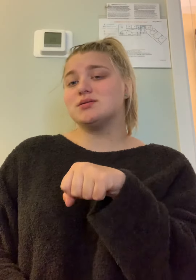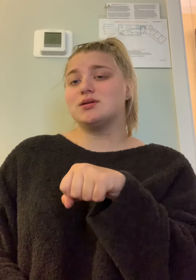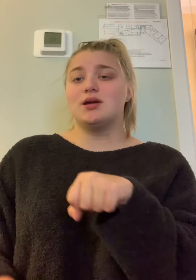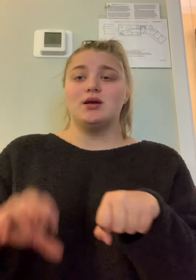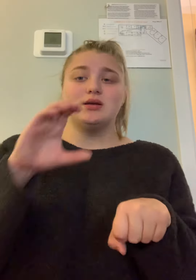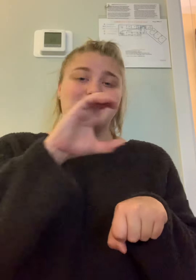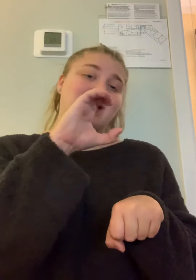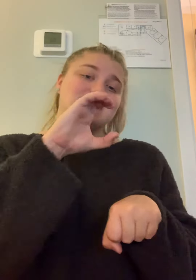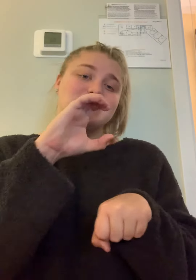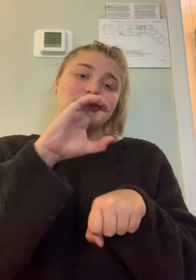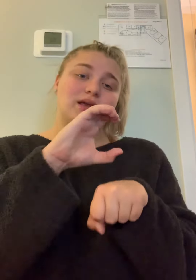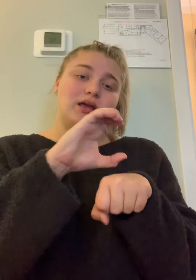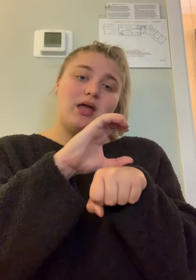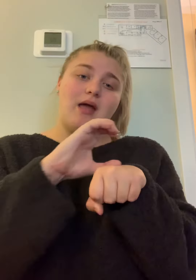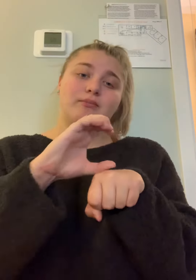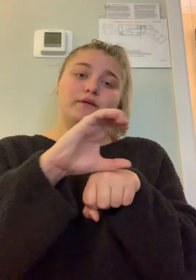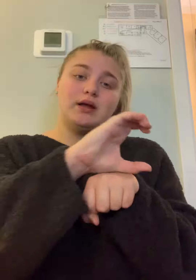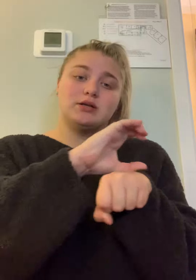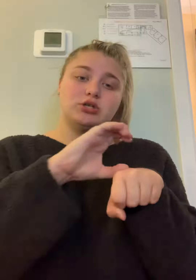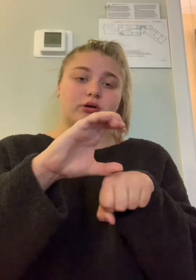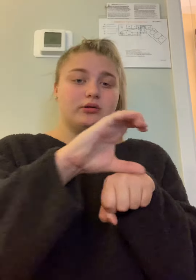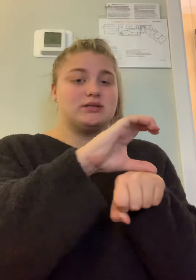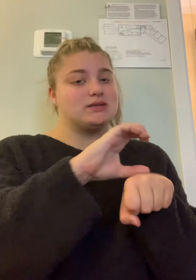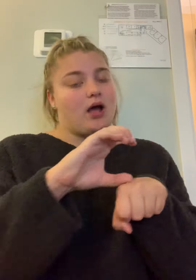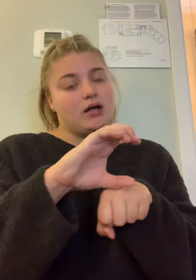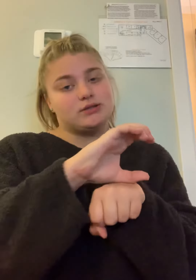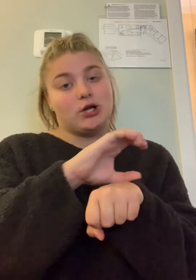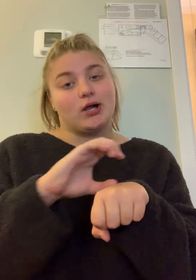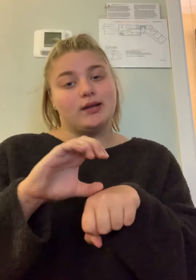take a c and move it in a circle. This is hot chocolate.